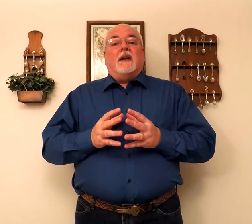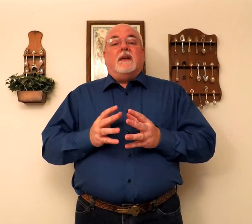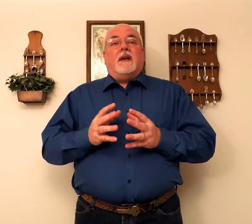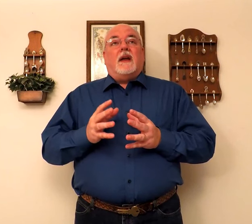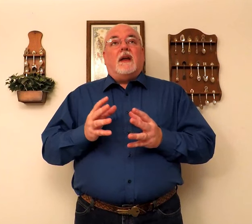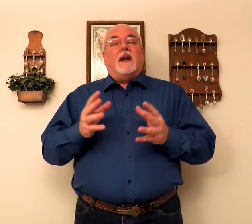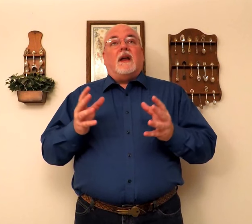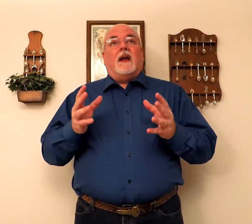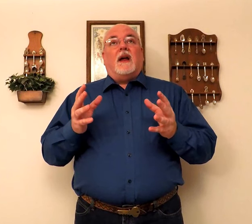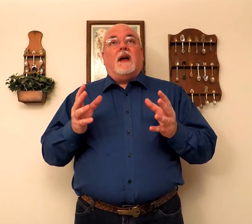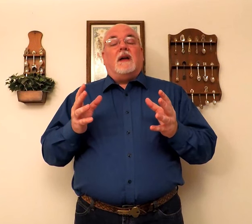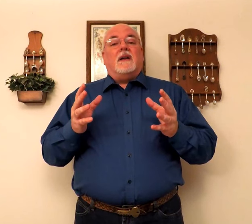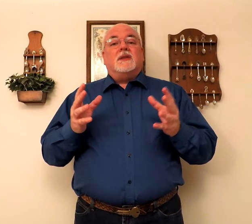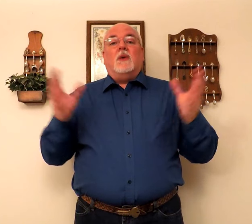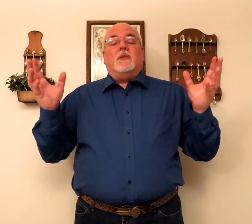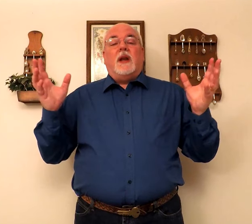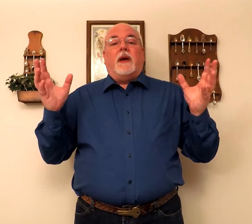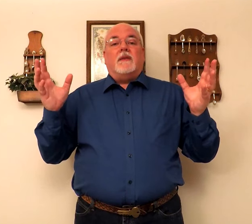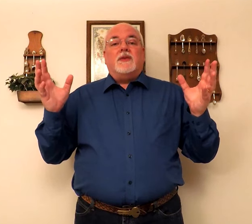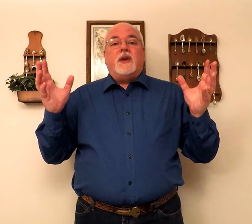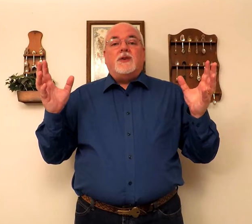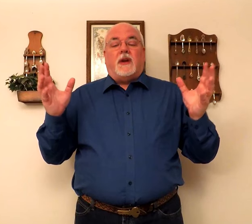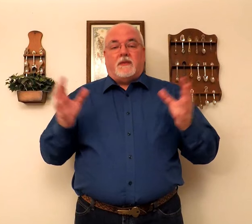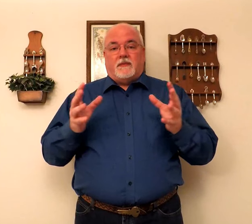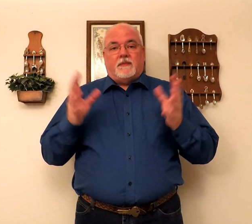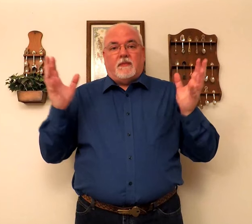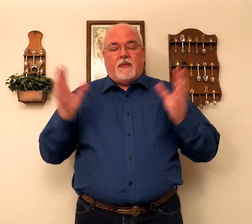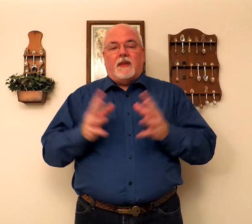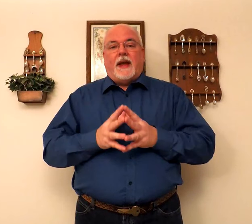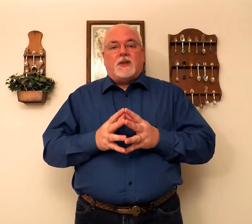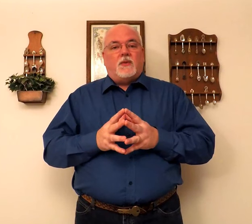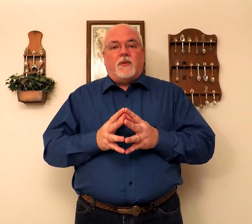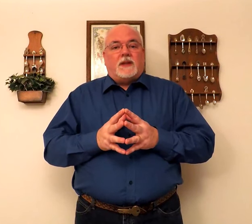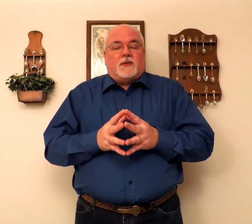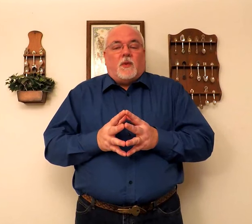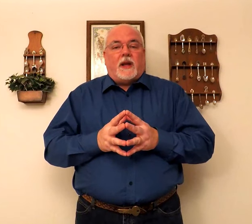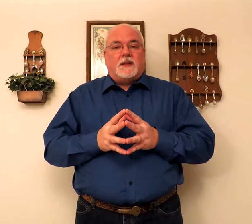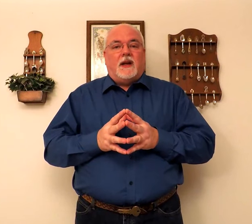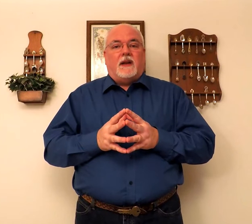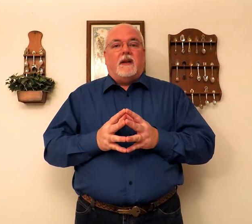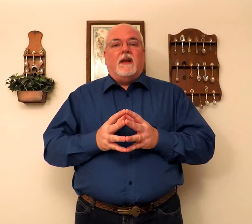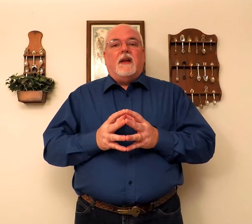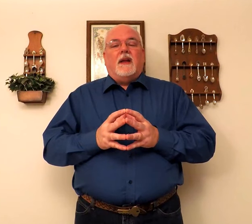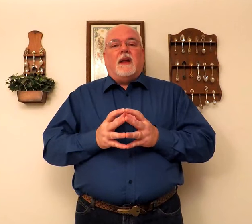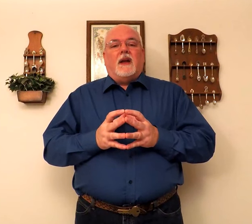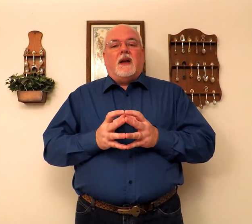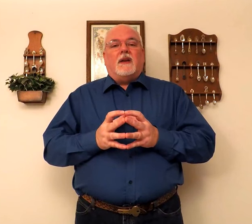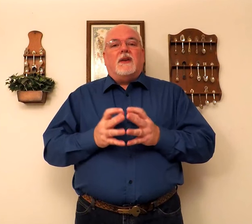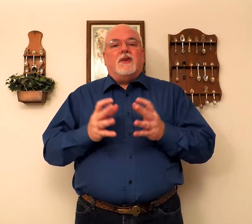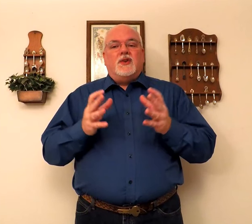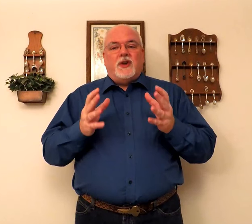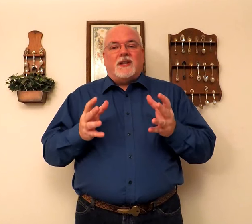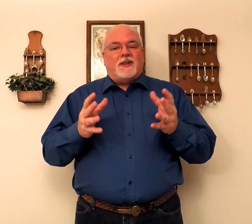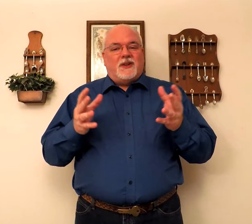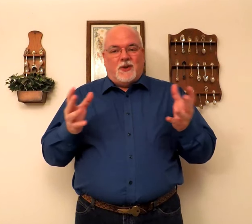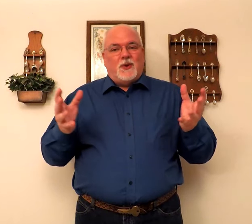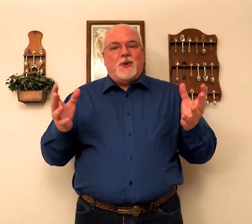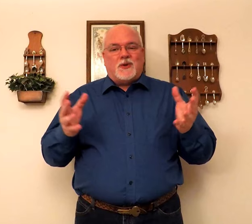And, uh, so, anyway, judging. That's, that's the way it's done. Uh, just do the